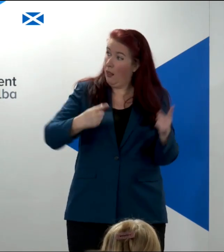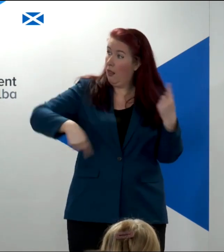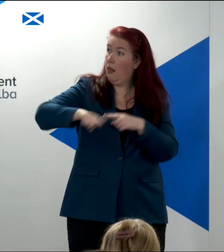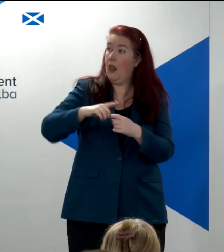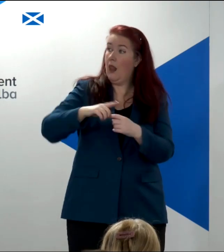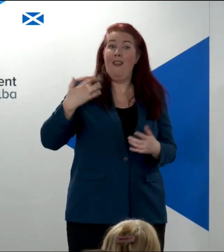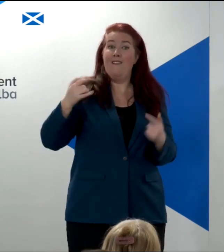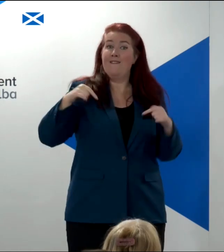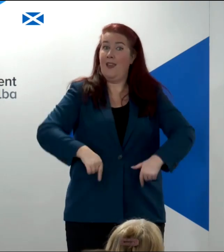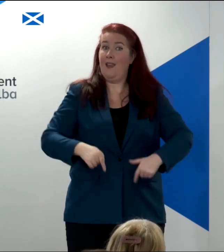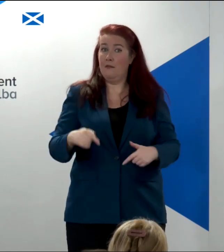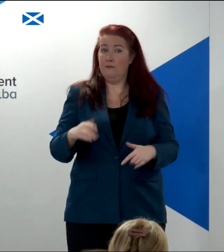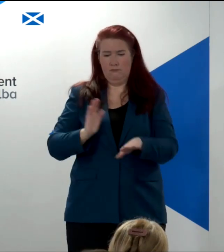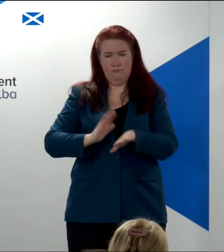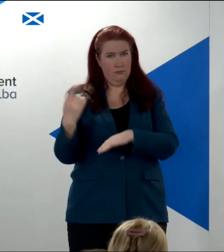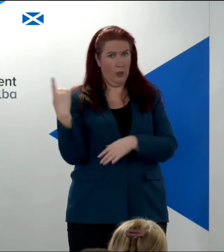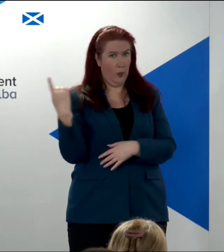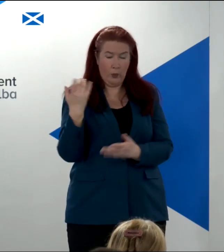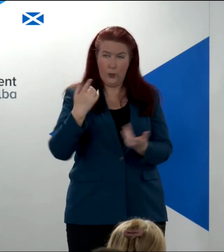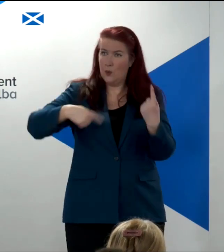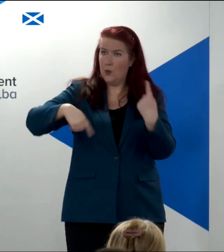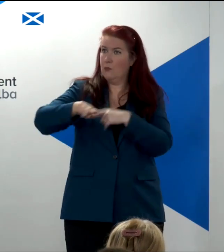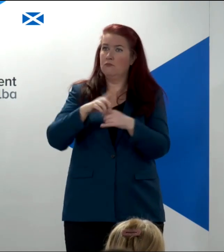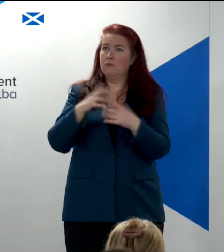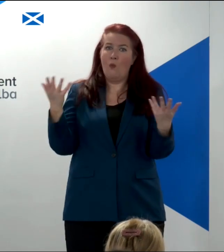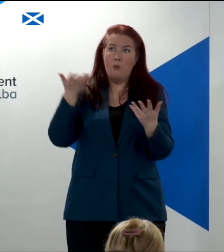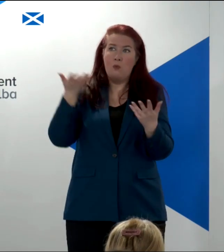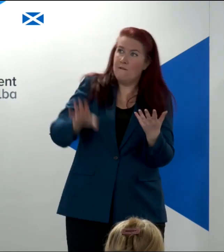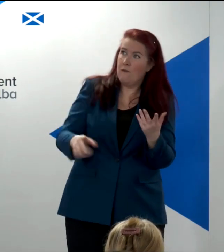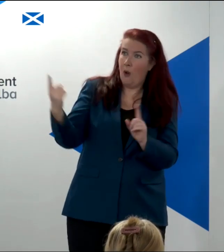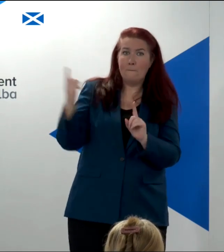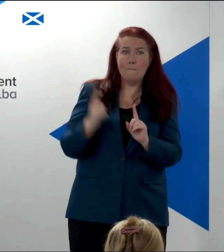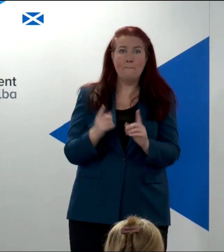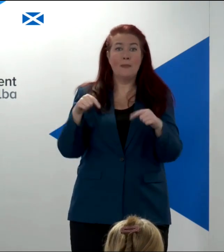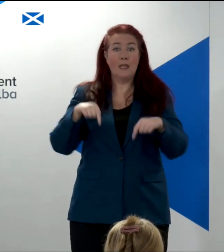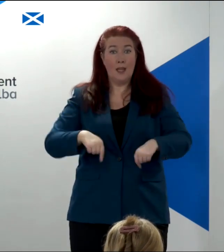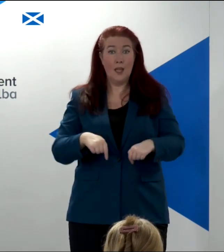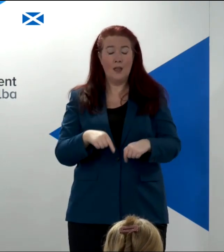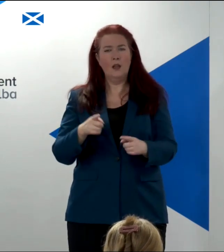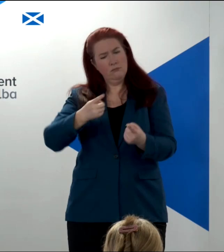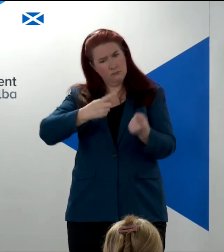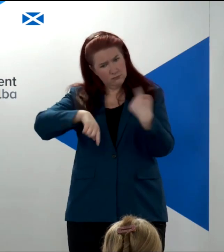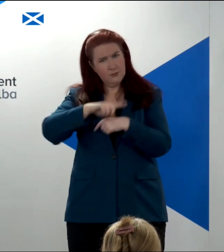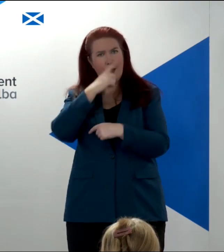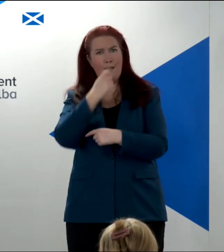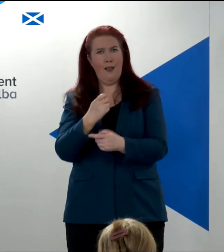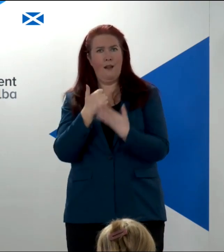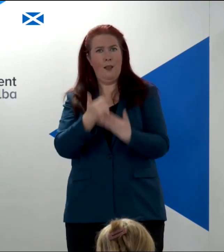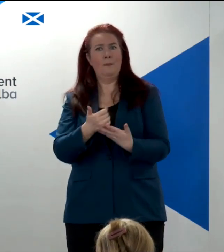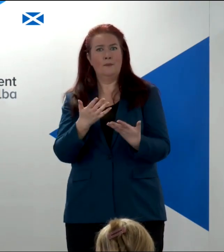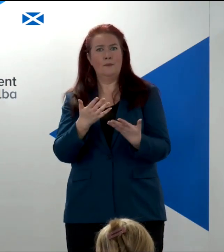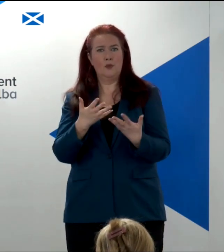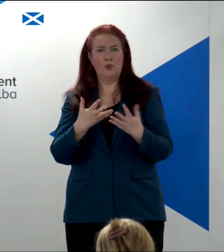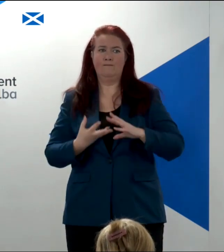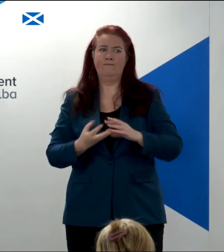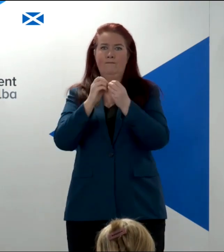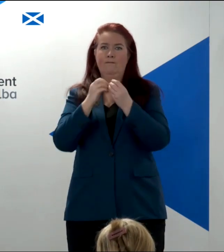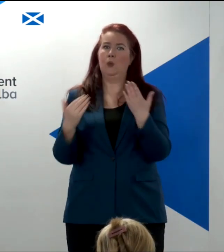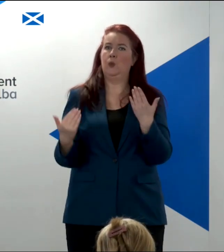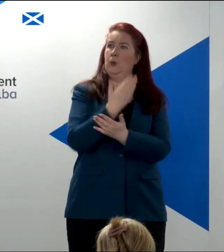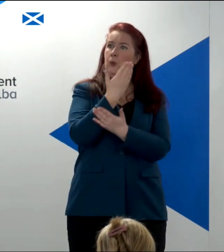whoever they are, and wherever they come from, they can help to shape that newly